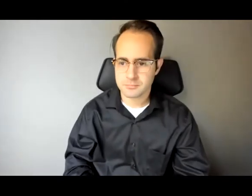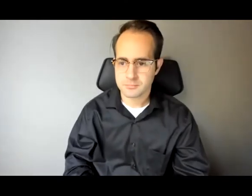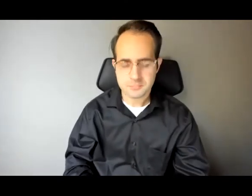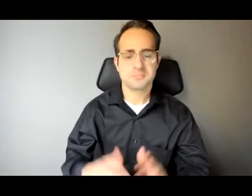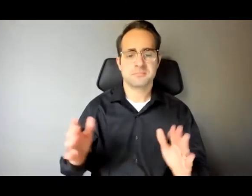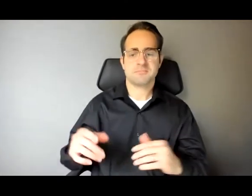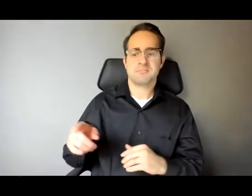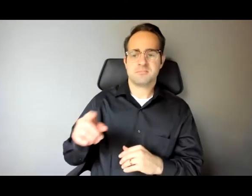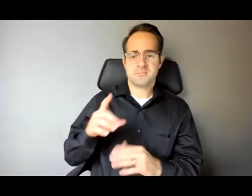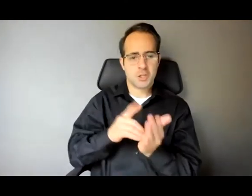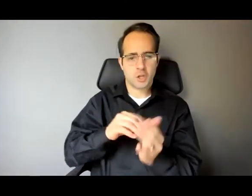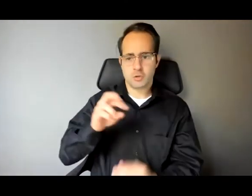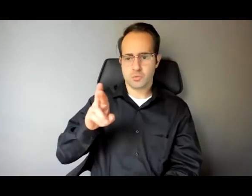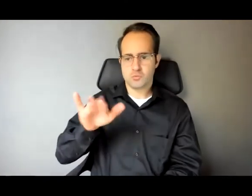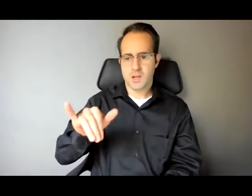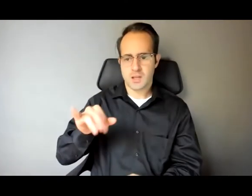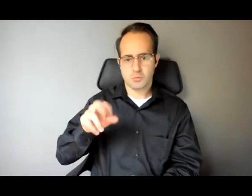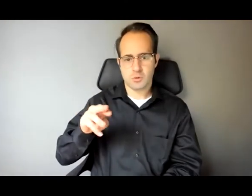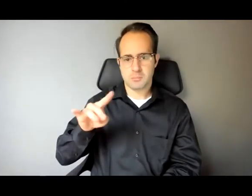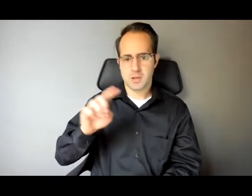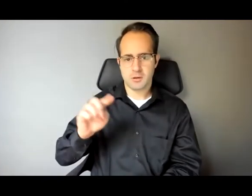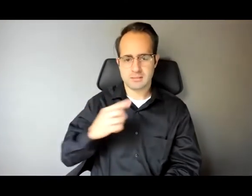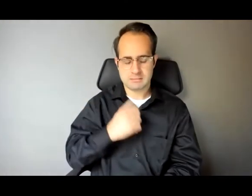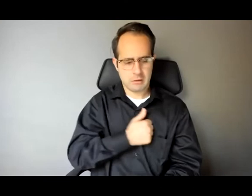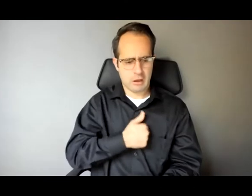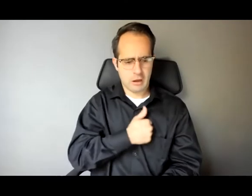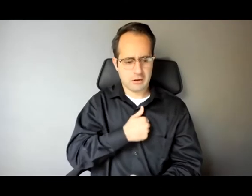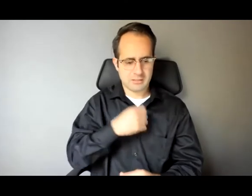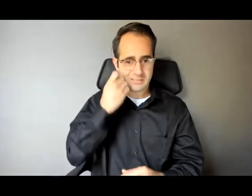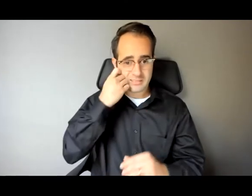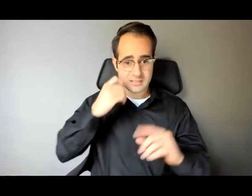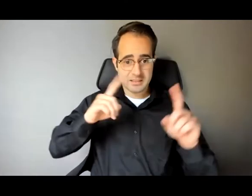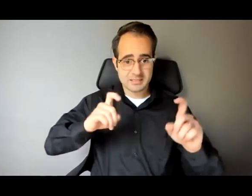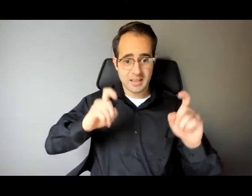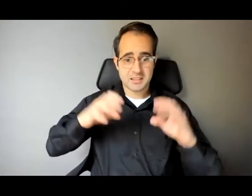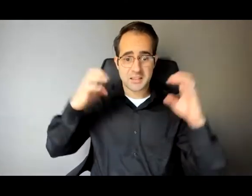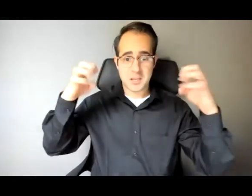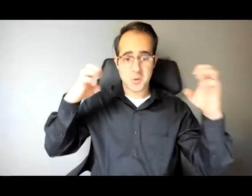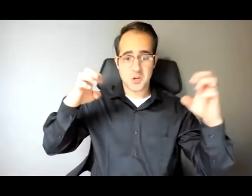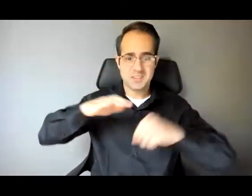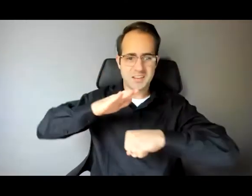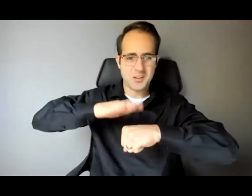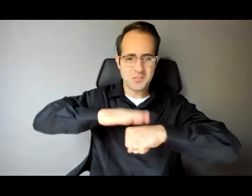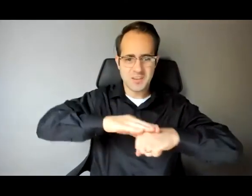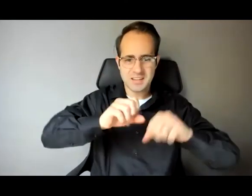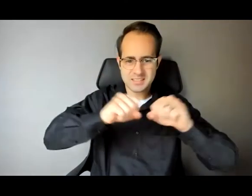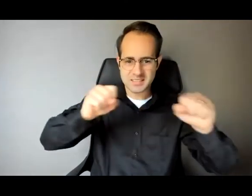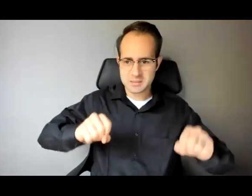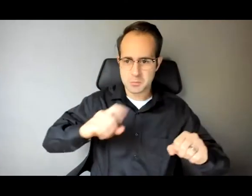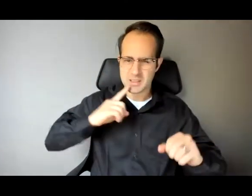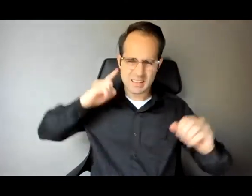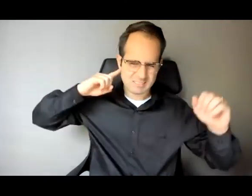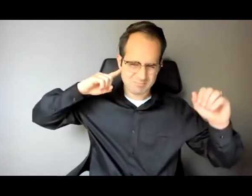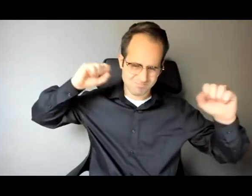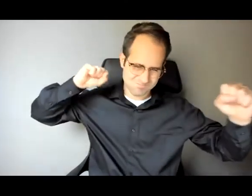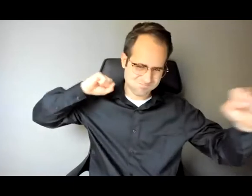you all will have to forgive me we had a test of our emergency notification system on campus and it's about a thousand decibels so I